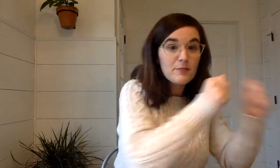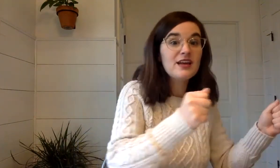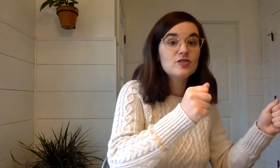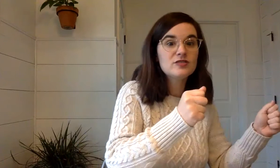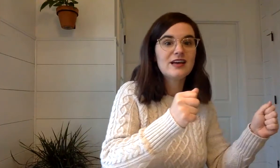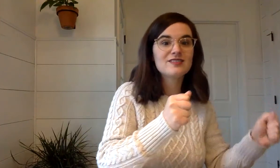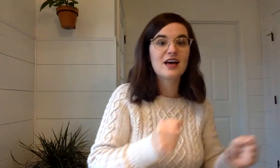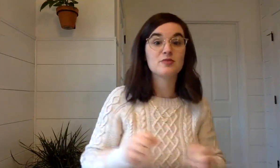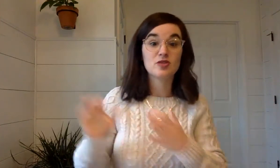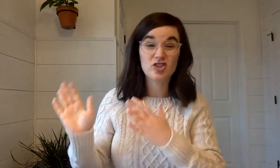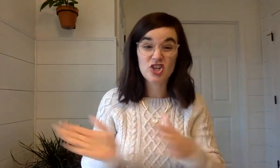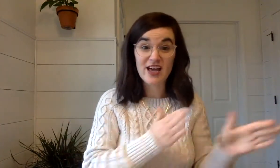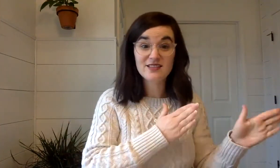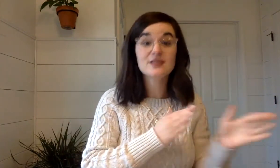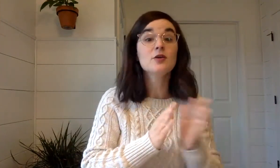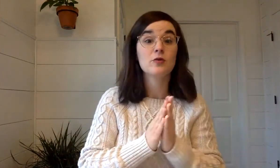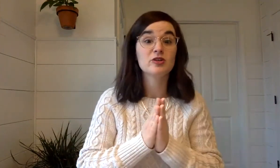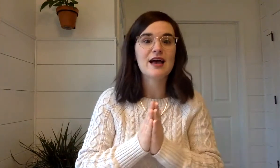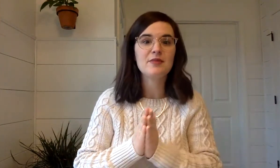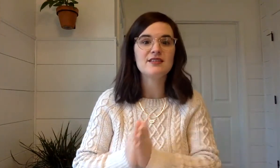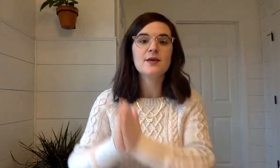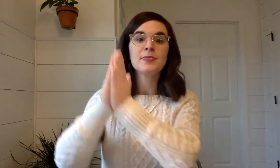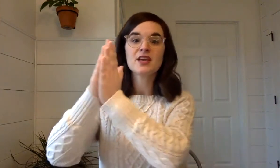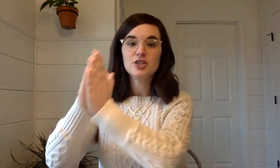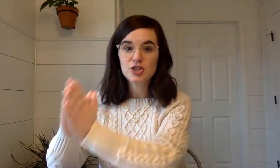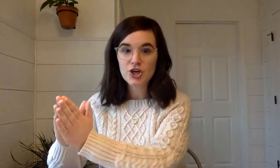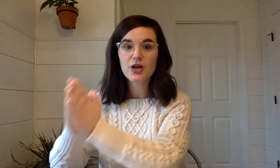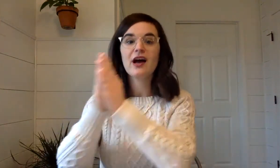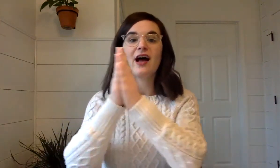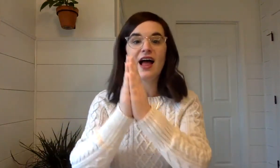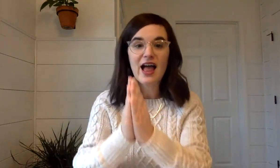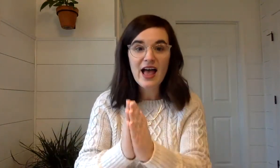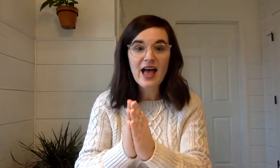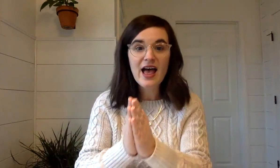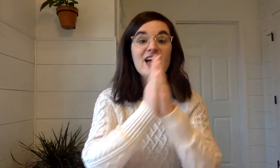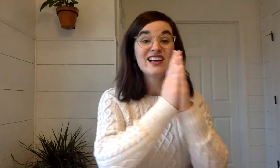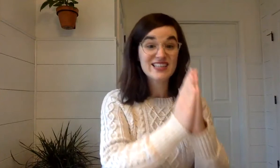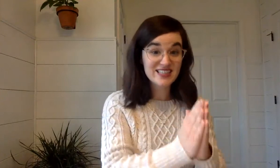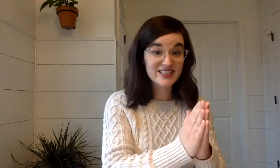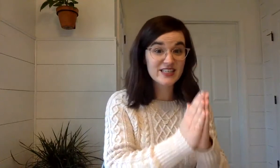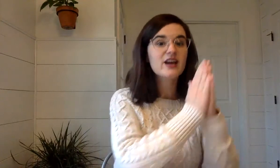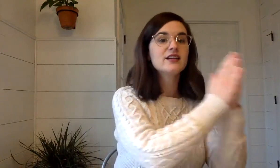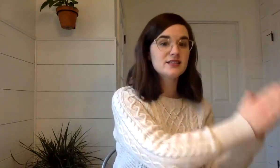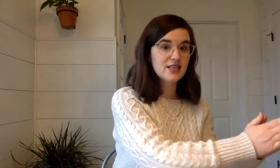break those sounds up. So chest. One more time is ch. Eh. S. T.